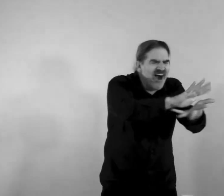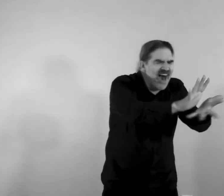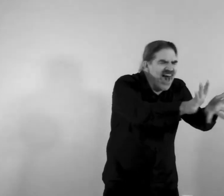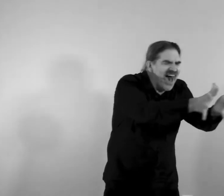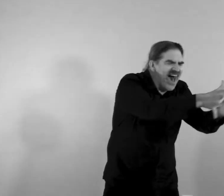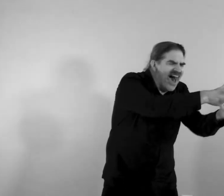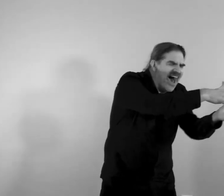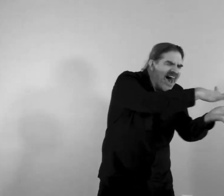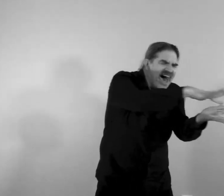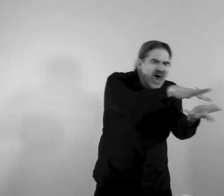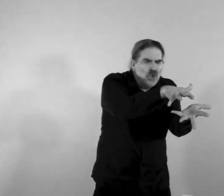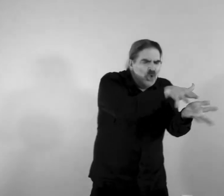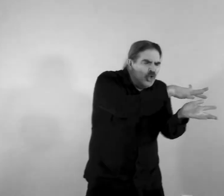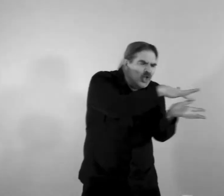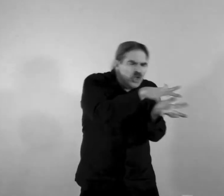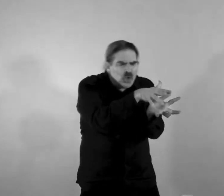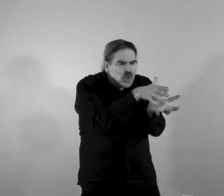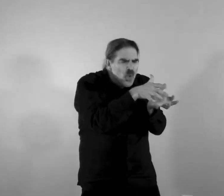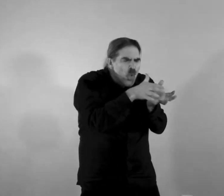and sucks it back in.